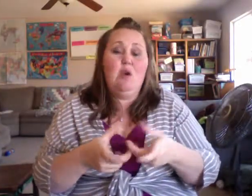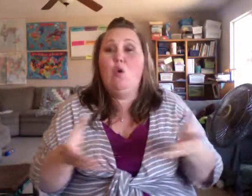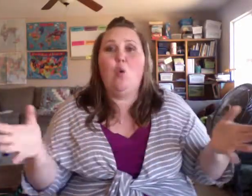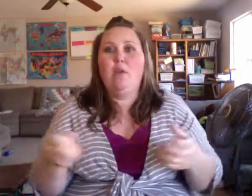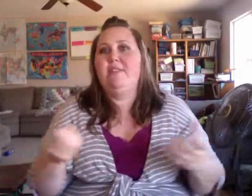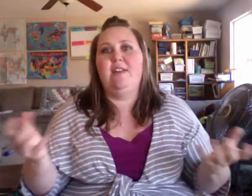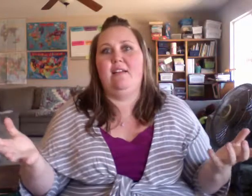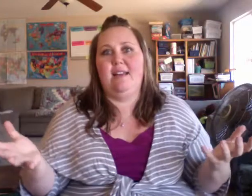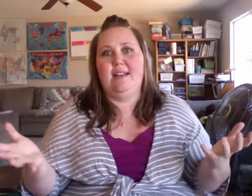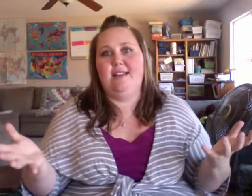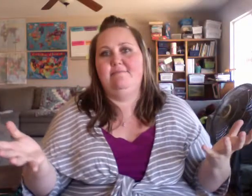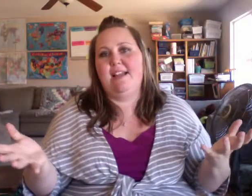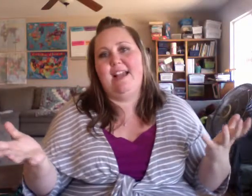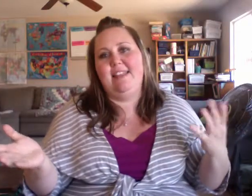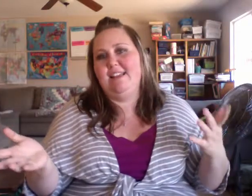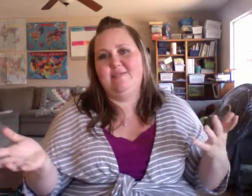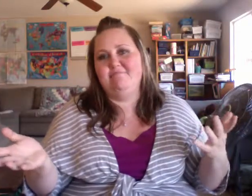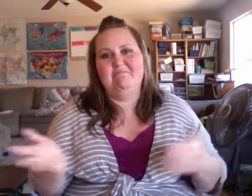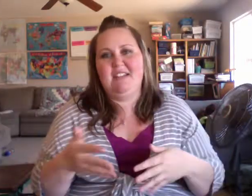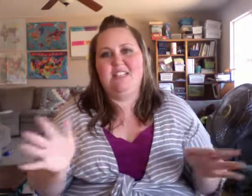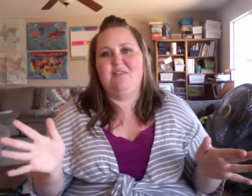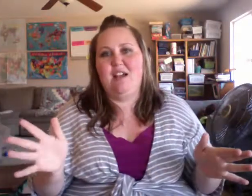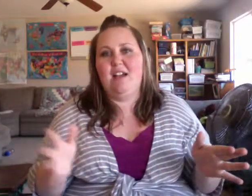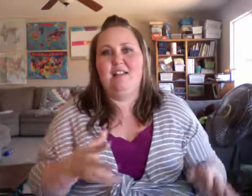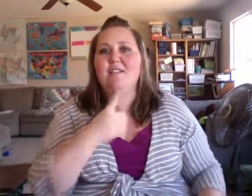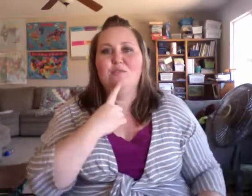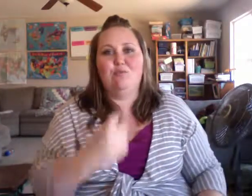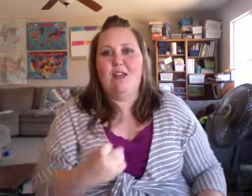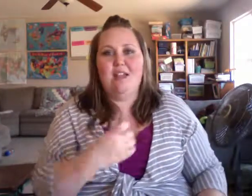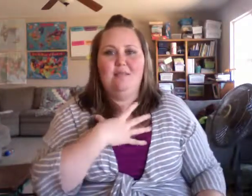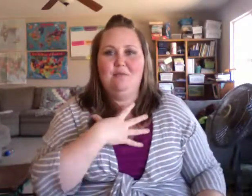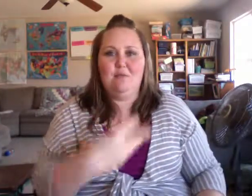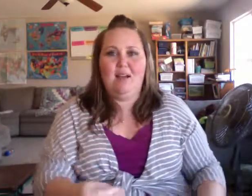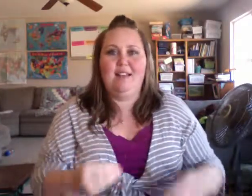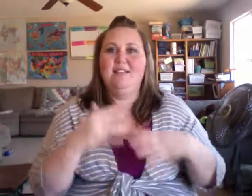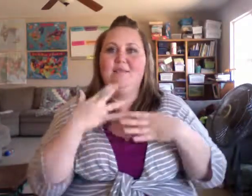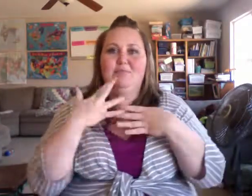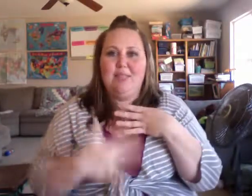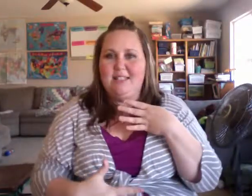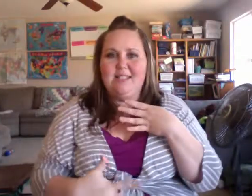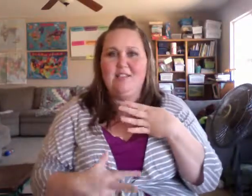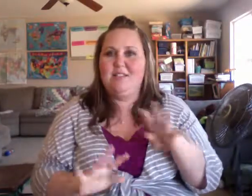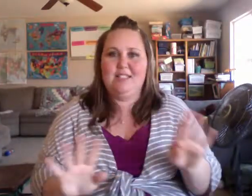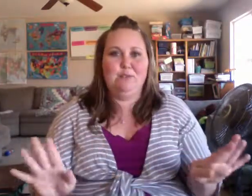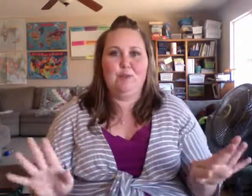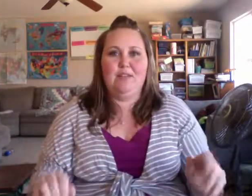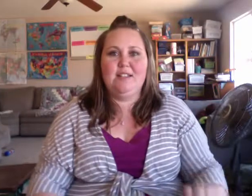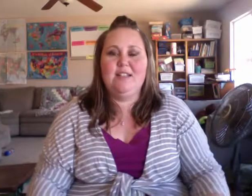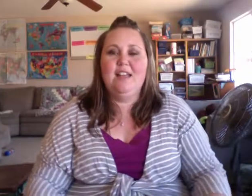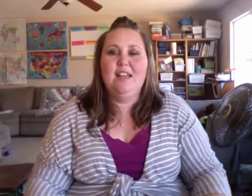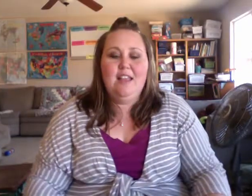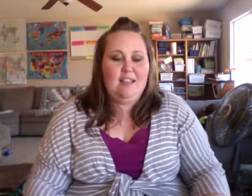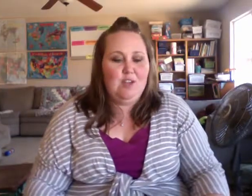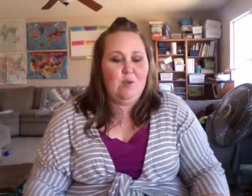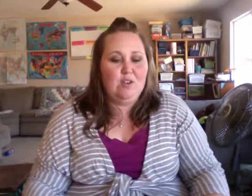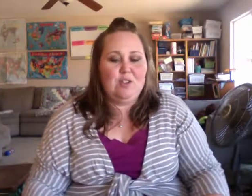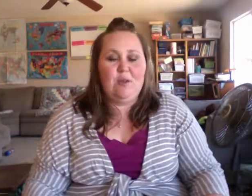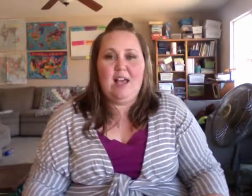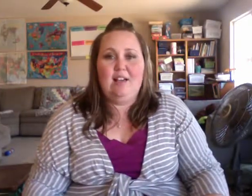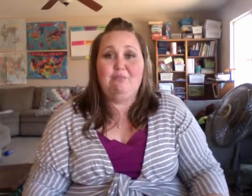Or leave it out like I did. I think it's fine, red, white, blood cells is perfect. Then you also have